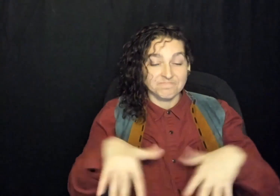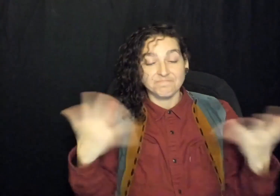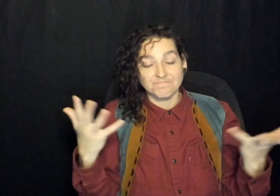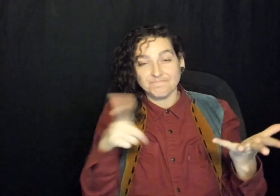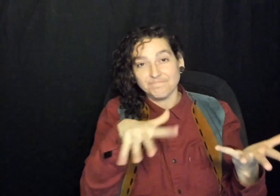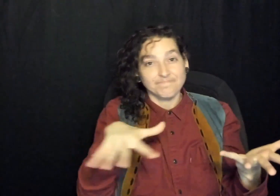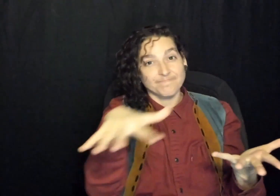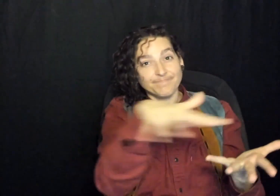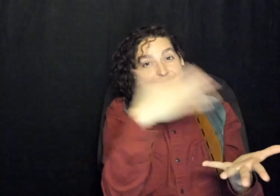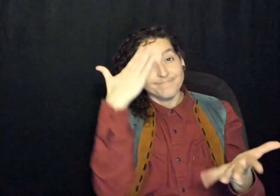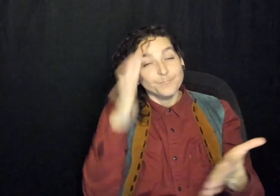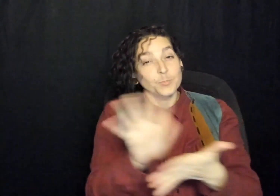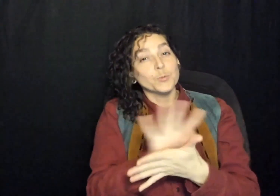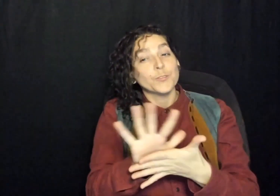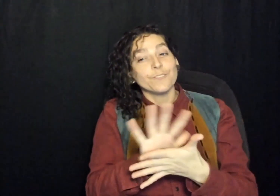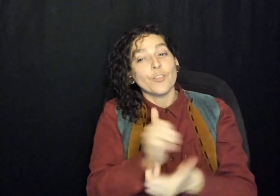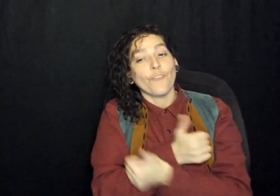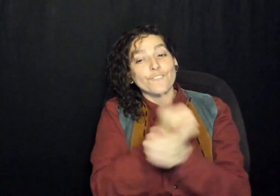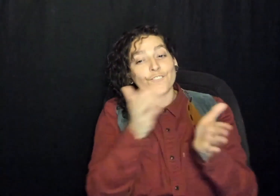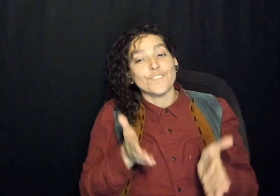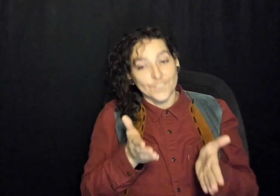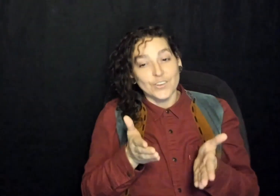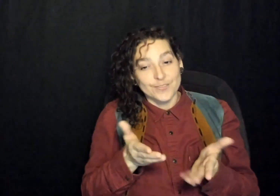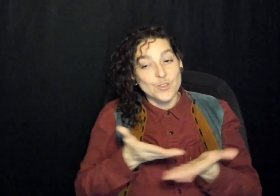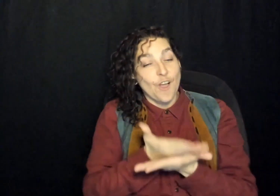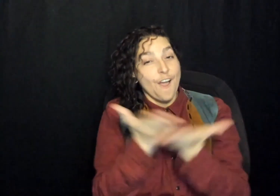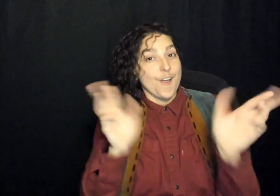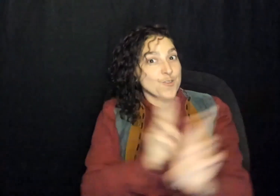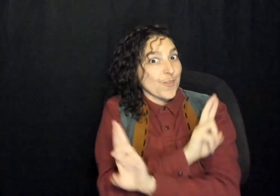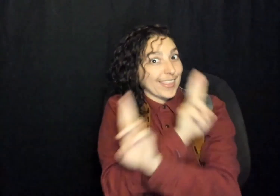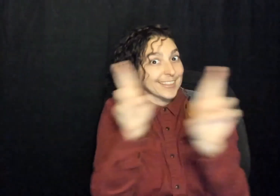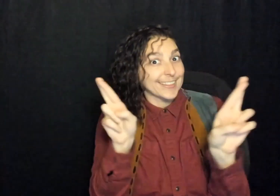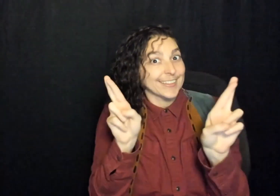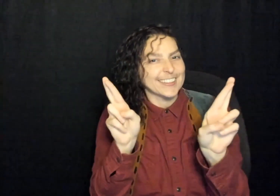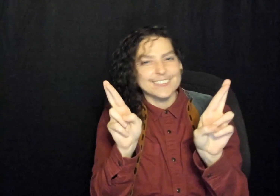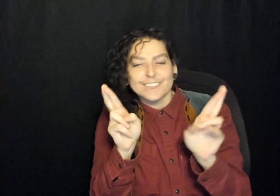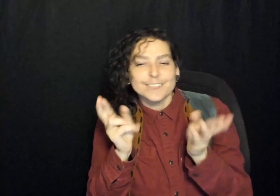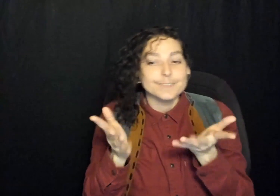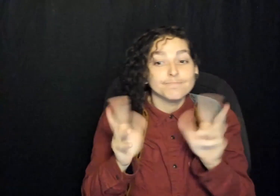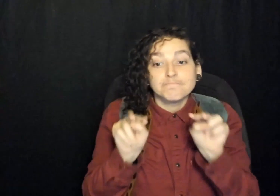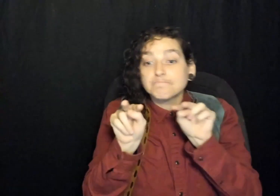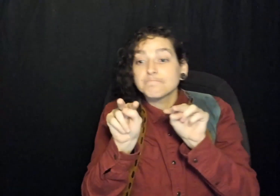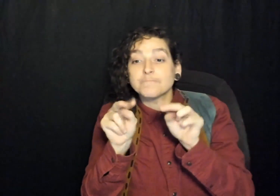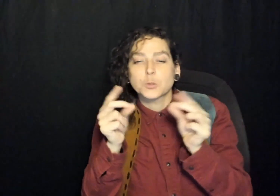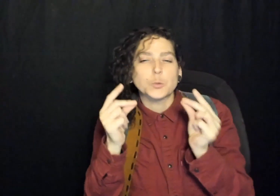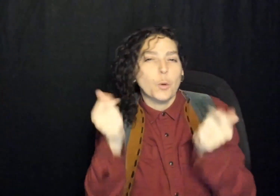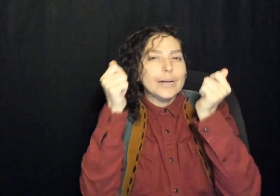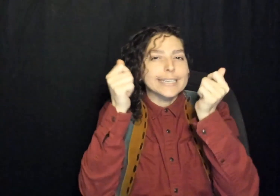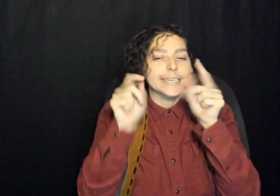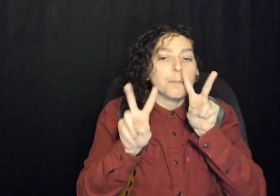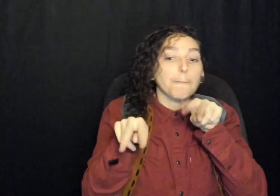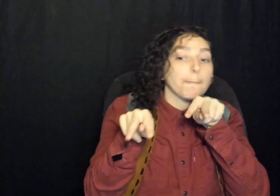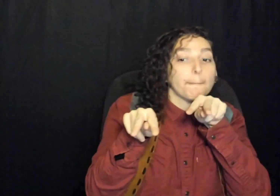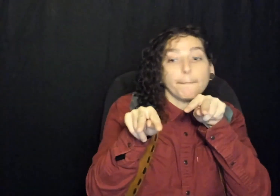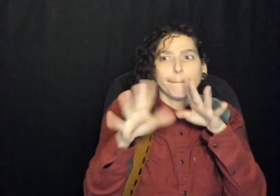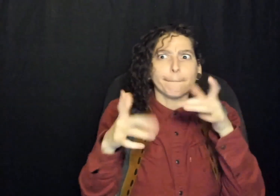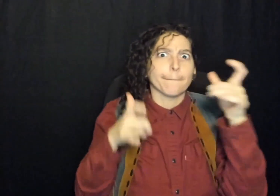So, movie lovers, get ready. Here's a quick sneak peek at the big movies being